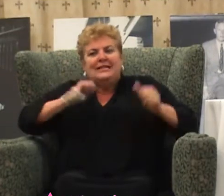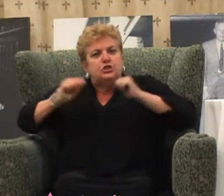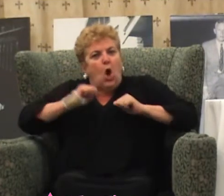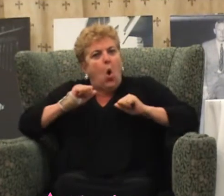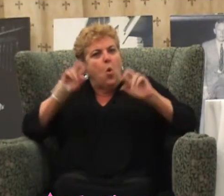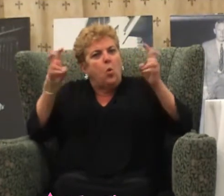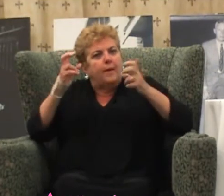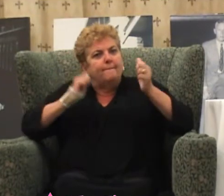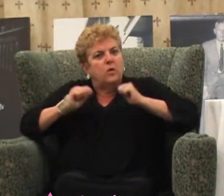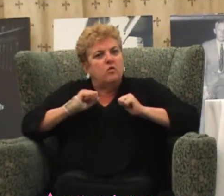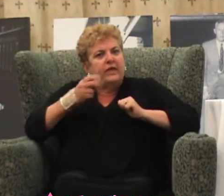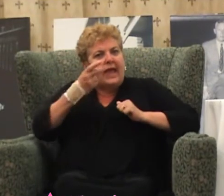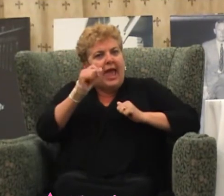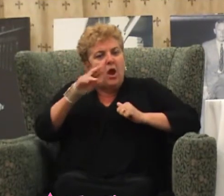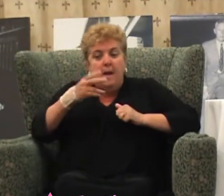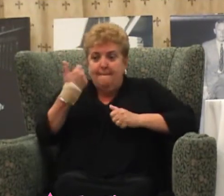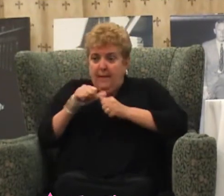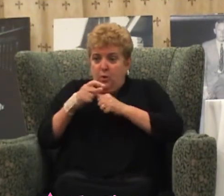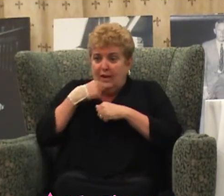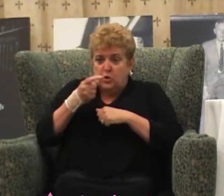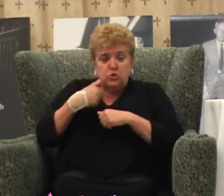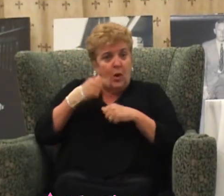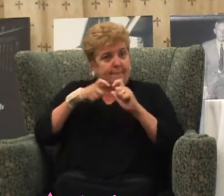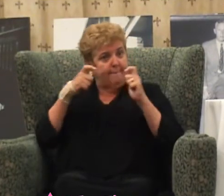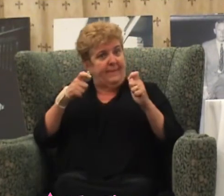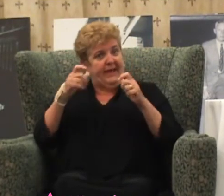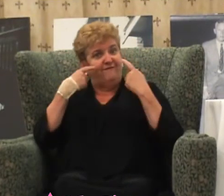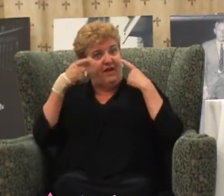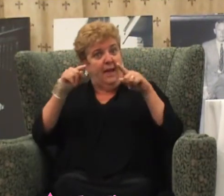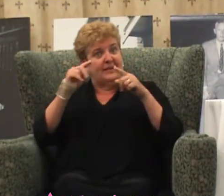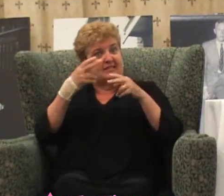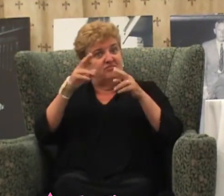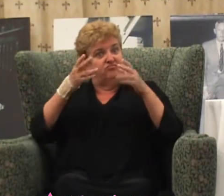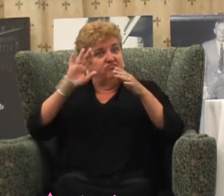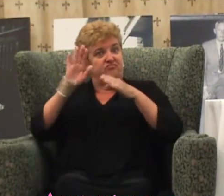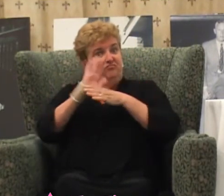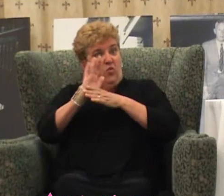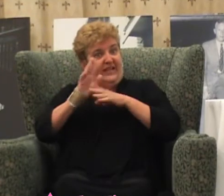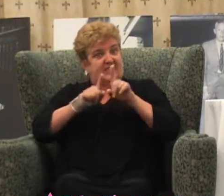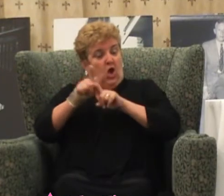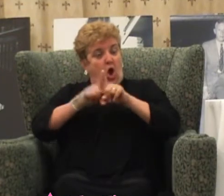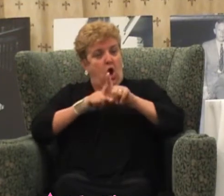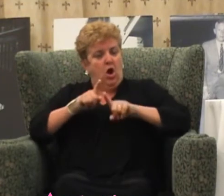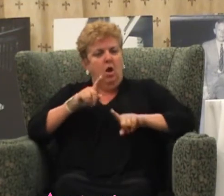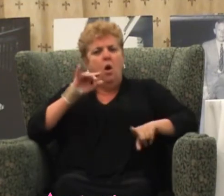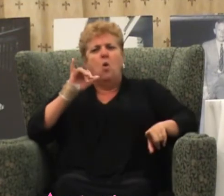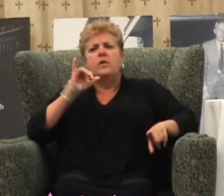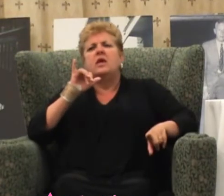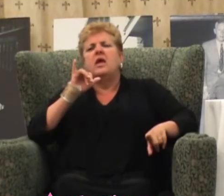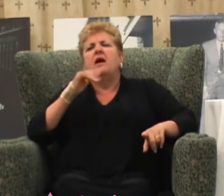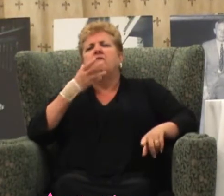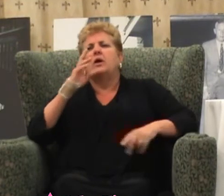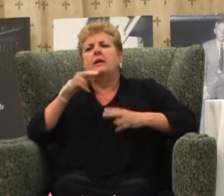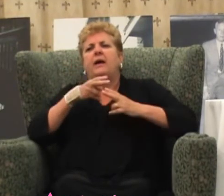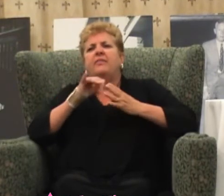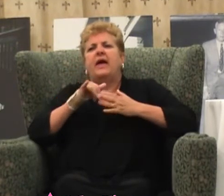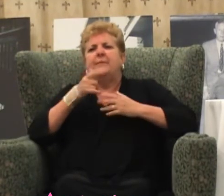I told you I was a big star and traveled around the country and everything? He said, oh, yeah, I forgot about the big star deal, cause you're a drunk now. And, uh,